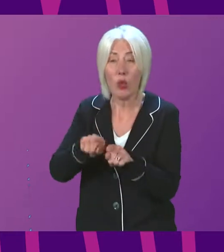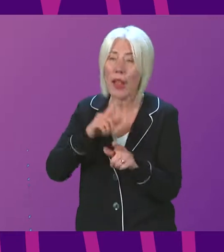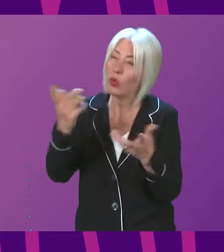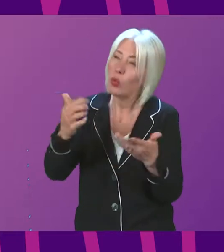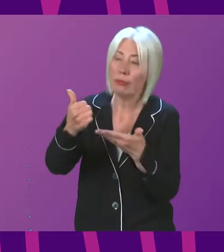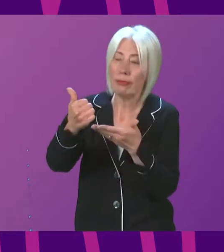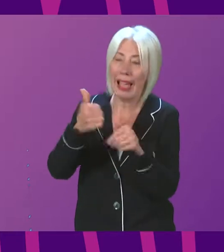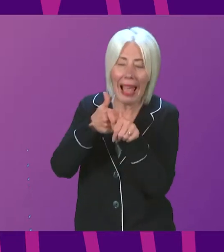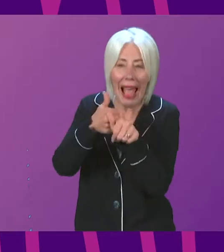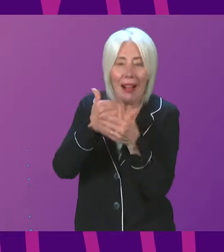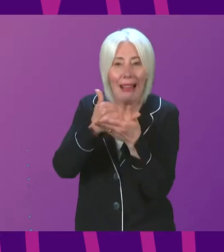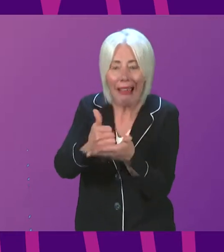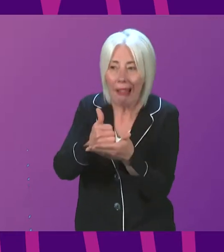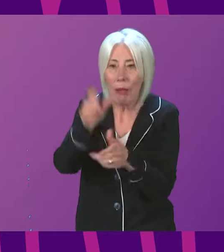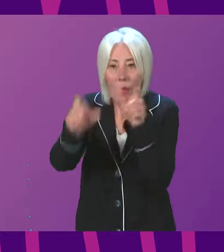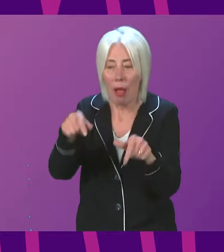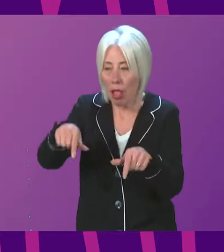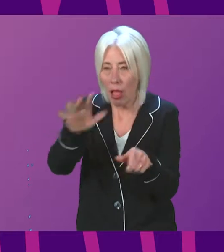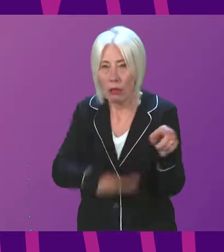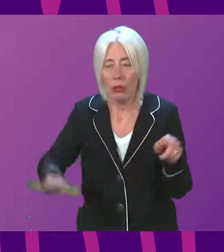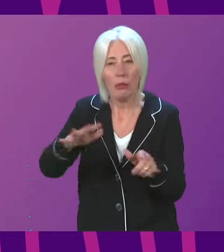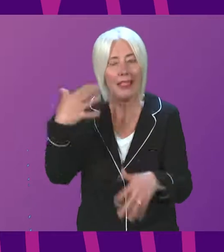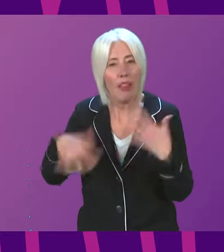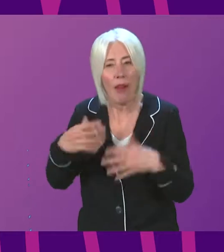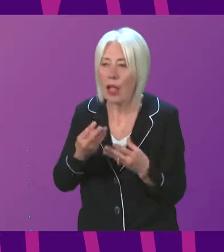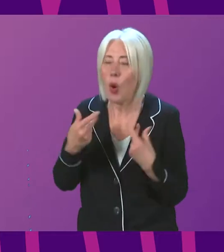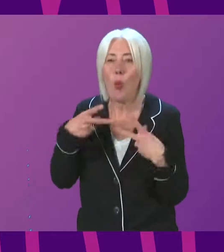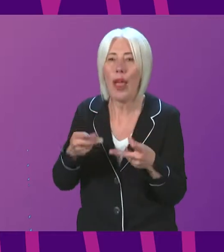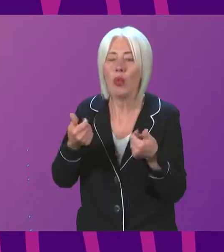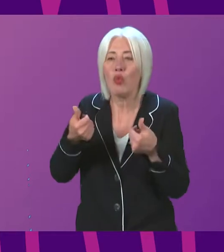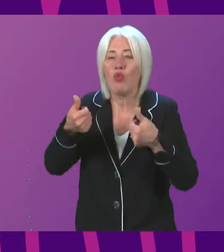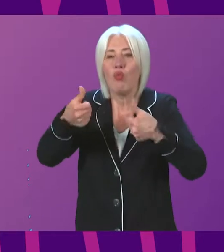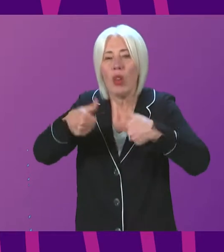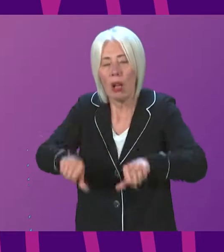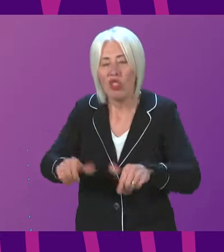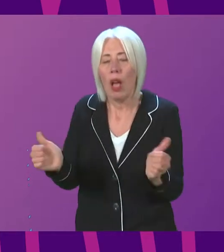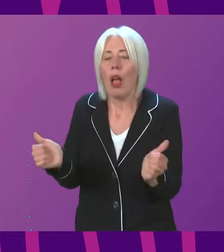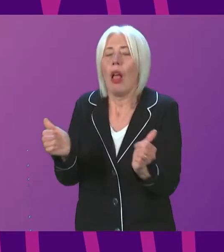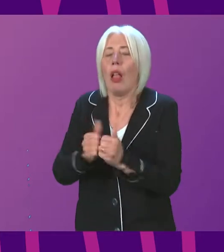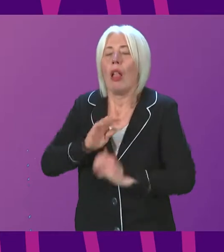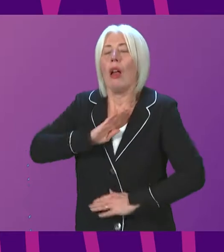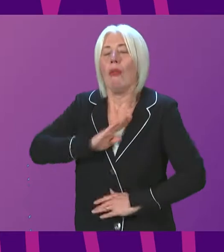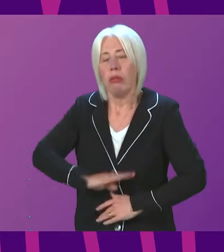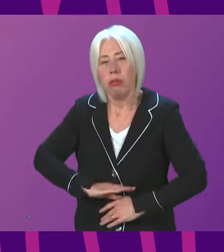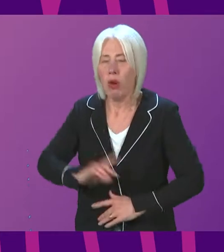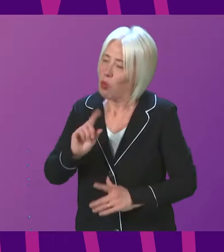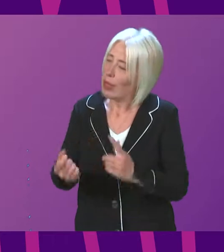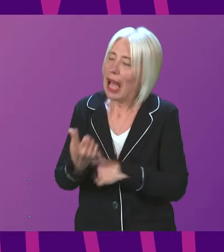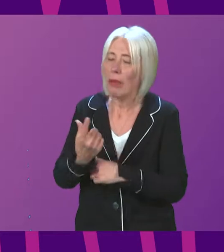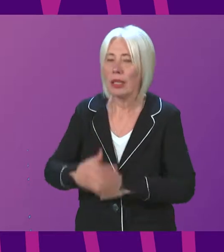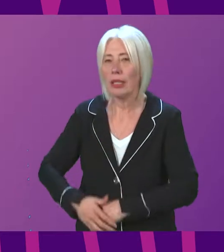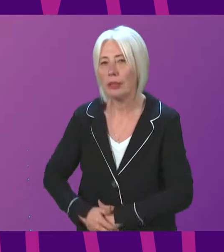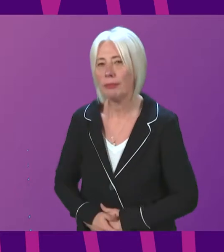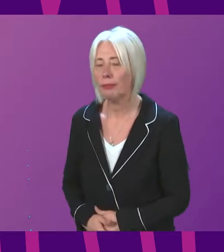individuals in our country who are suffering to find some form of reconciliation through this process. Colette Stevenson to be followed by Julian